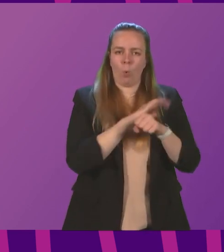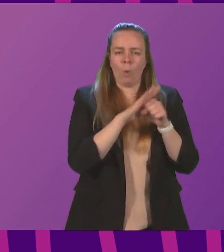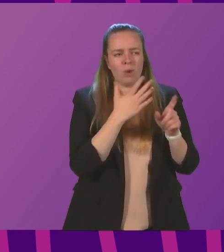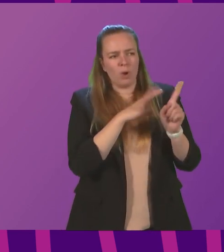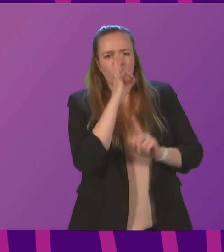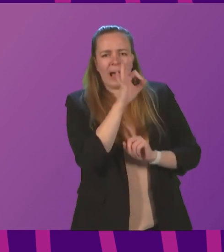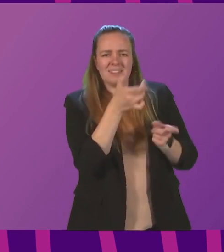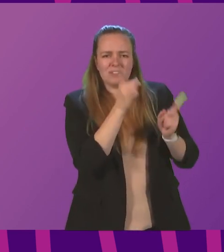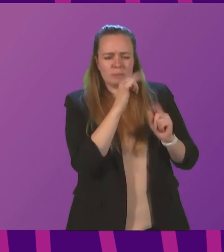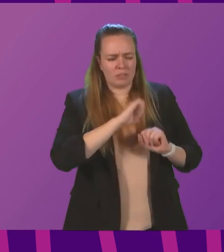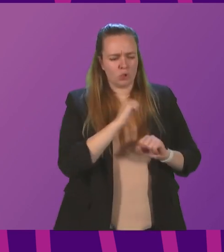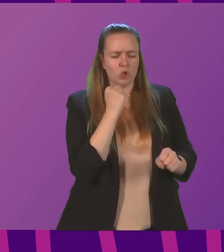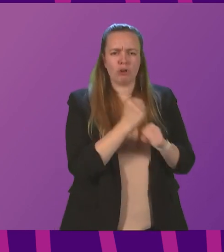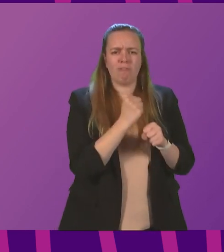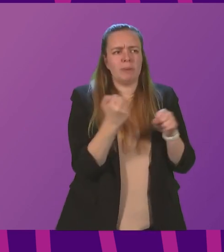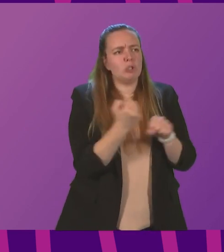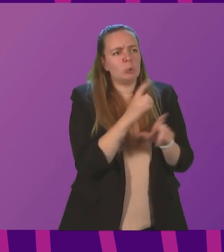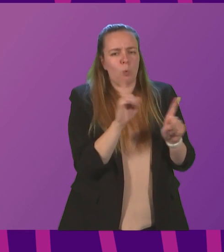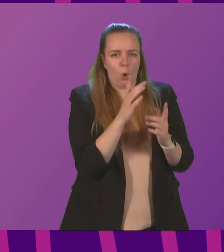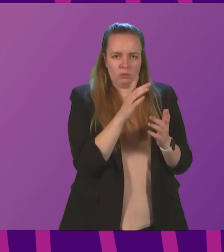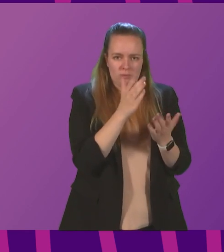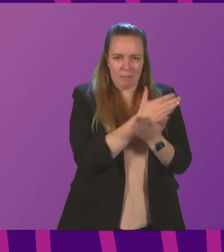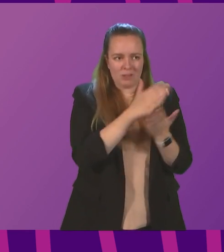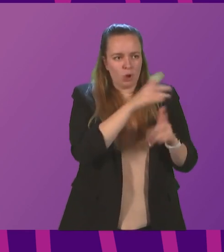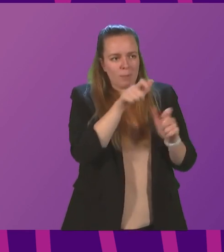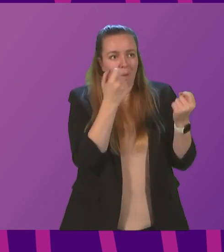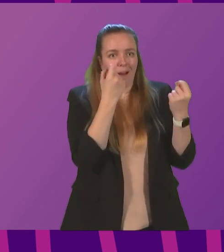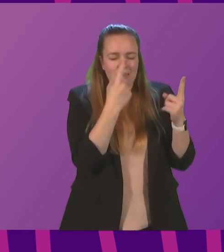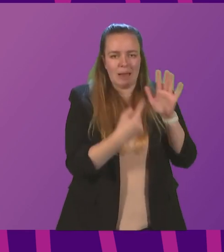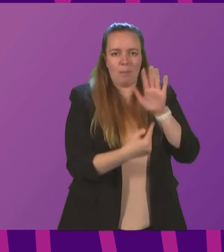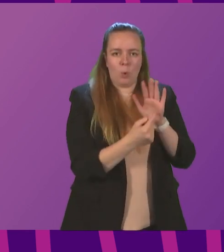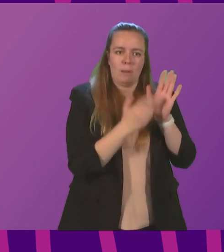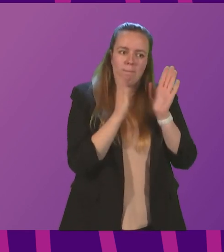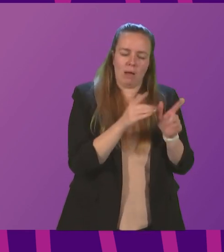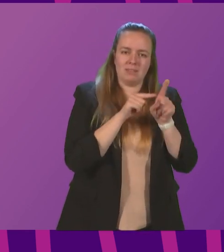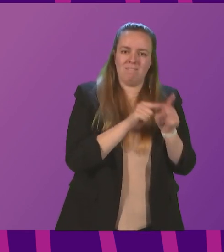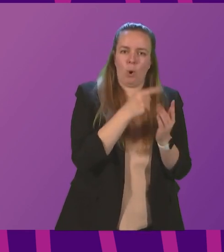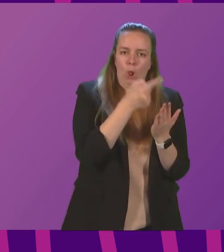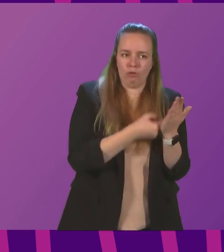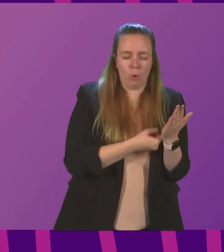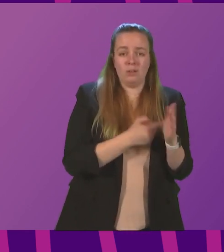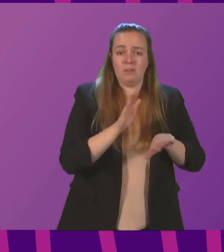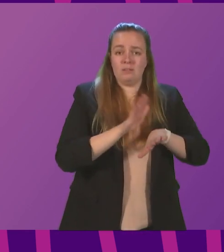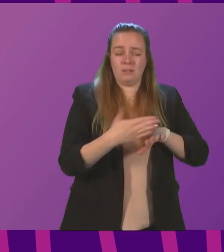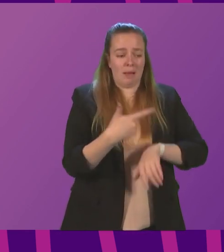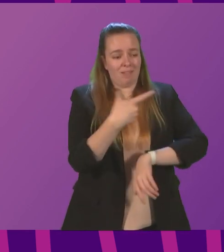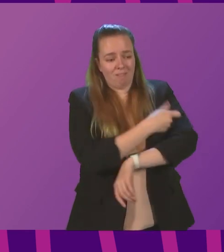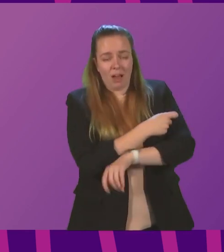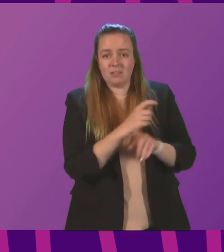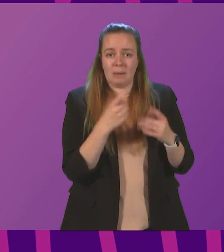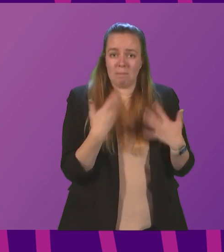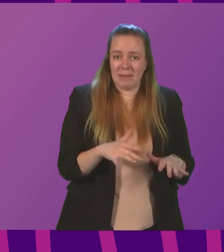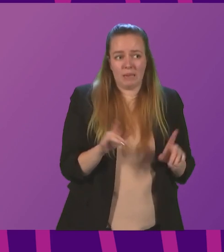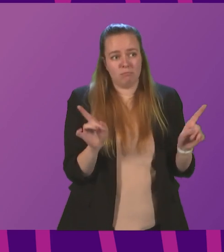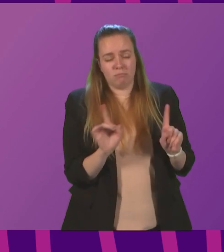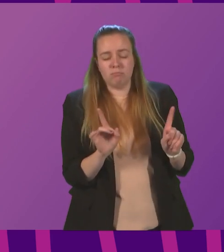what is the Scottish Government doing to ensure that people will understand the importance of adhering to guidelines, regardless of vaccination status,